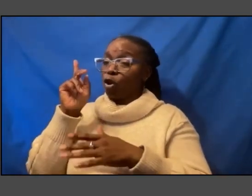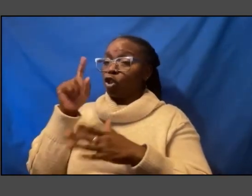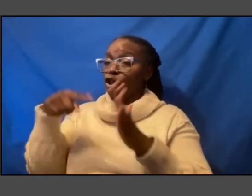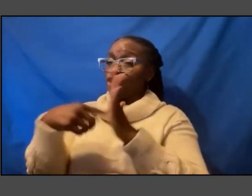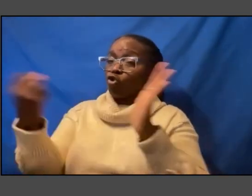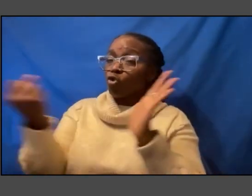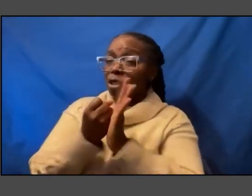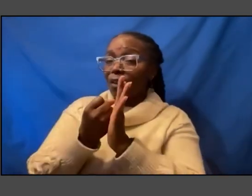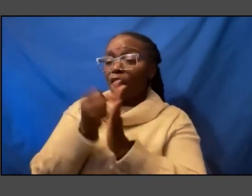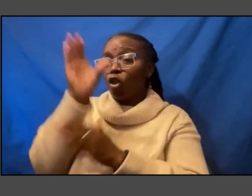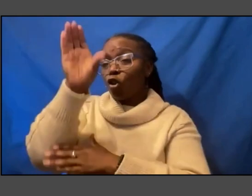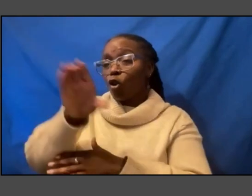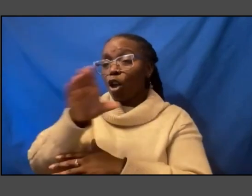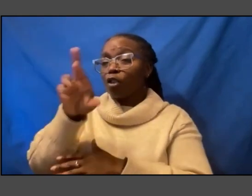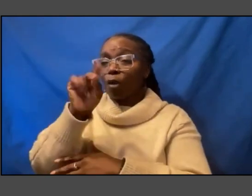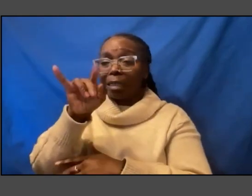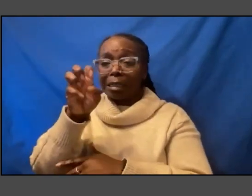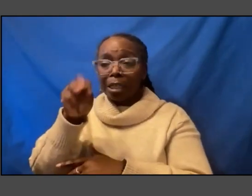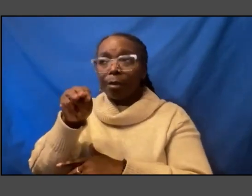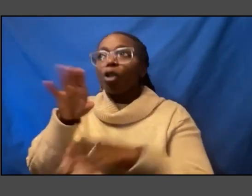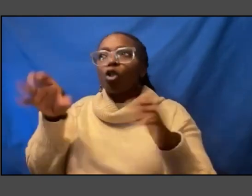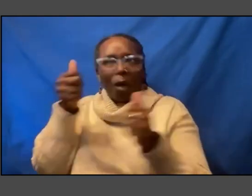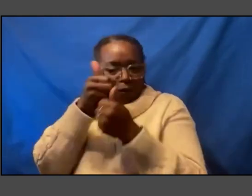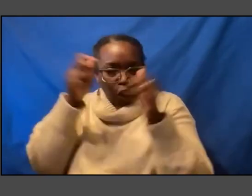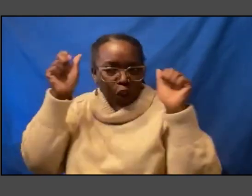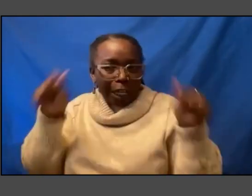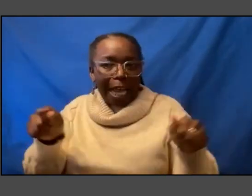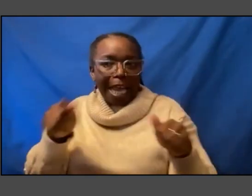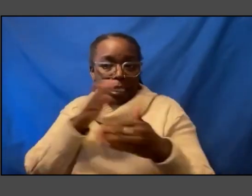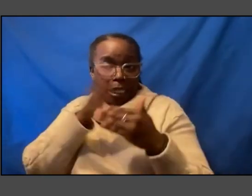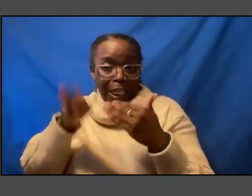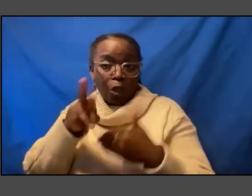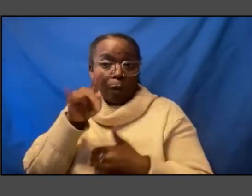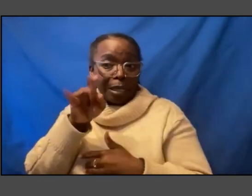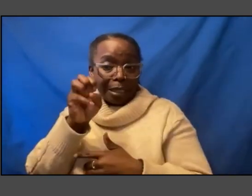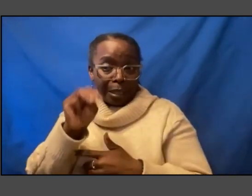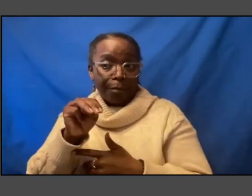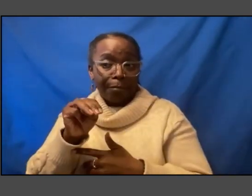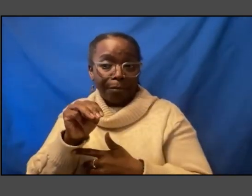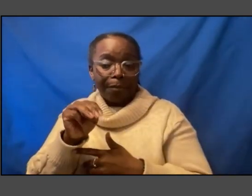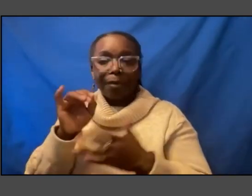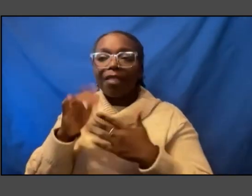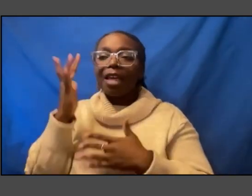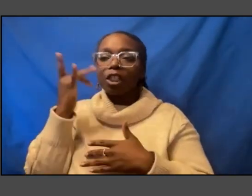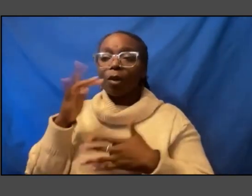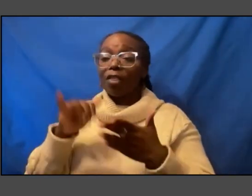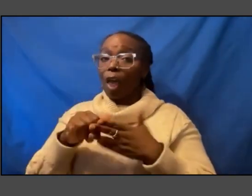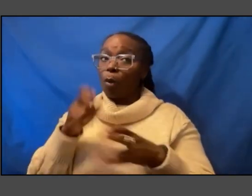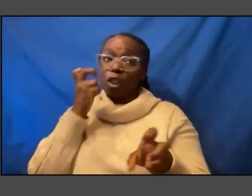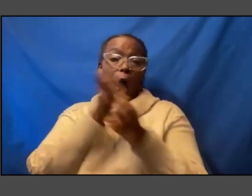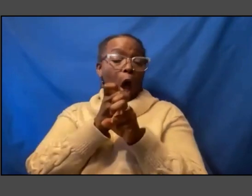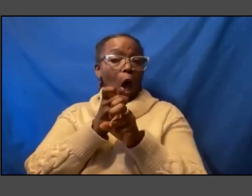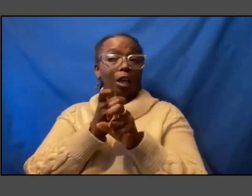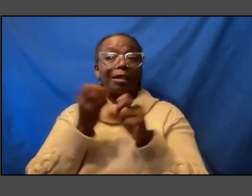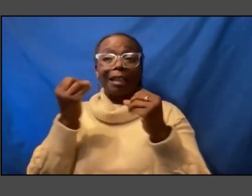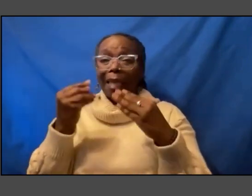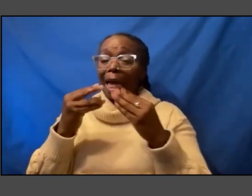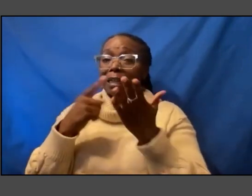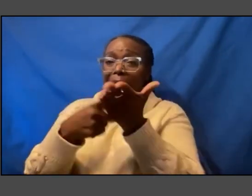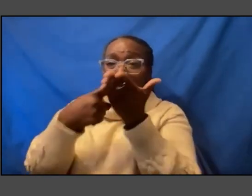was going to do everything she can to end racism so that's why we did it was very hard there were a lot of debates there were people that said you've got to show more